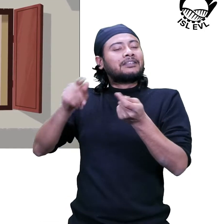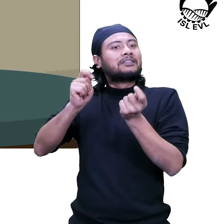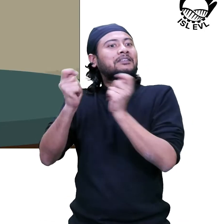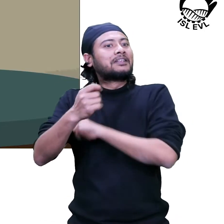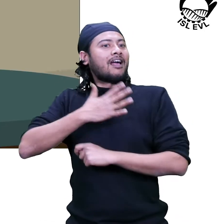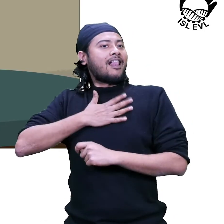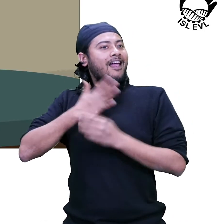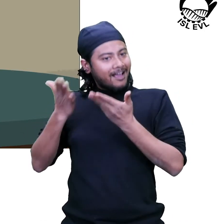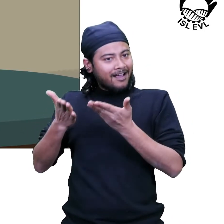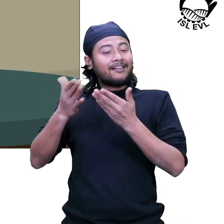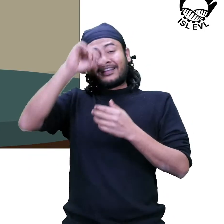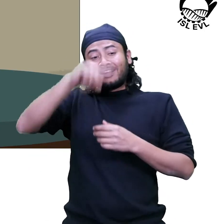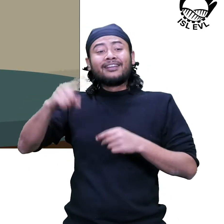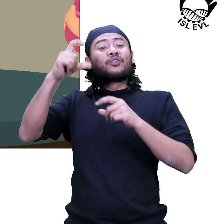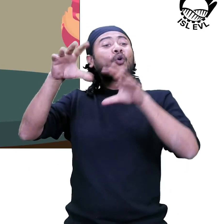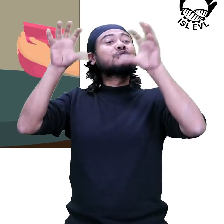country.